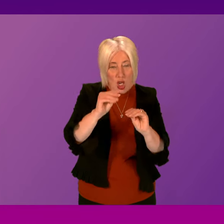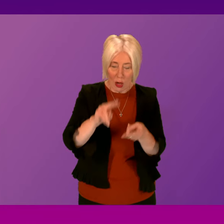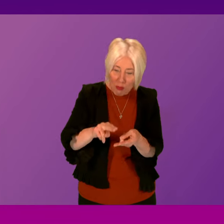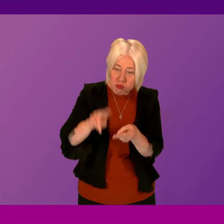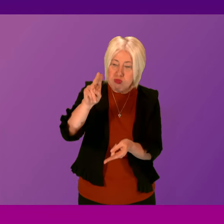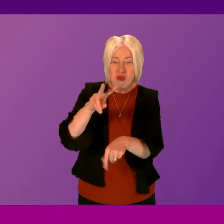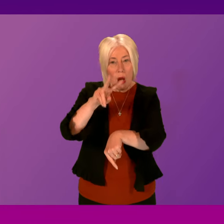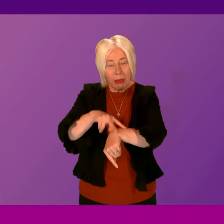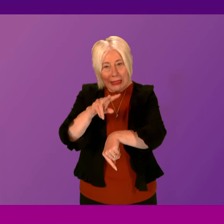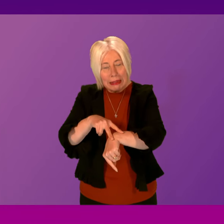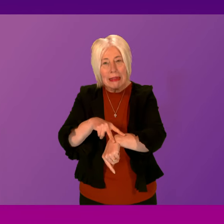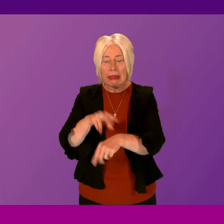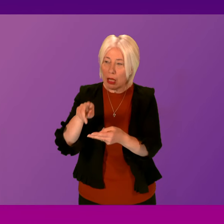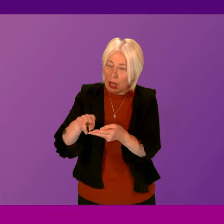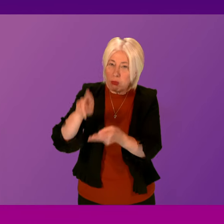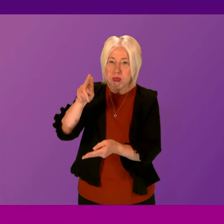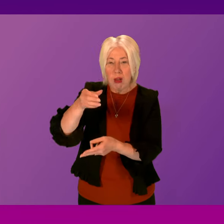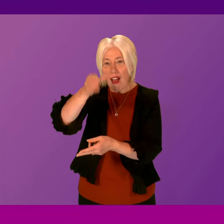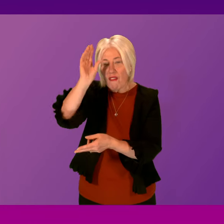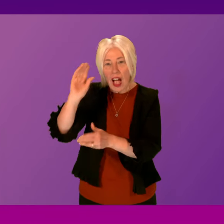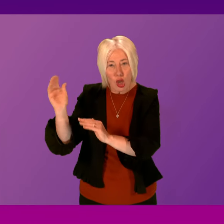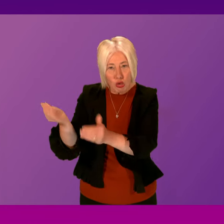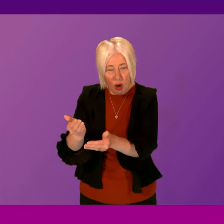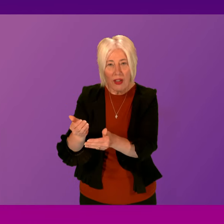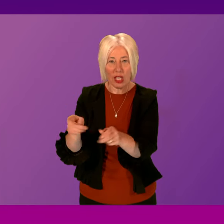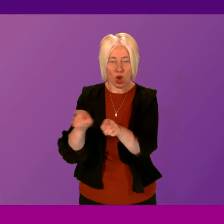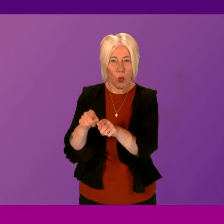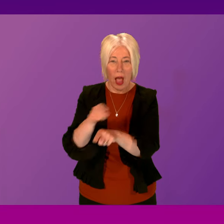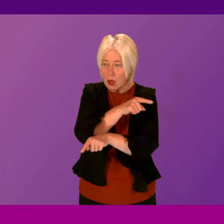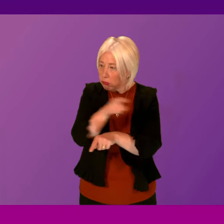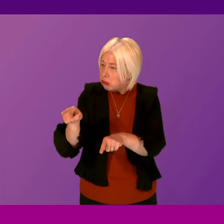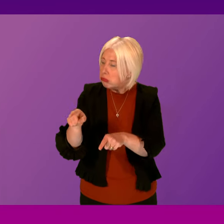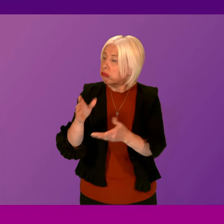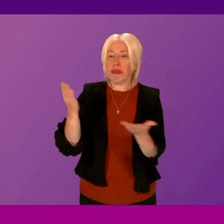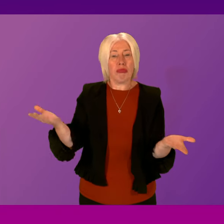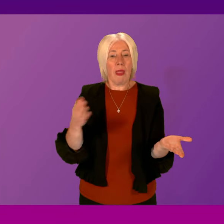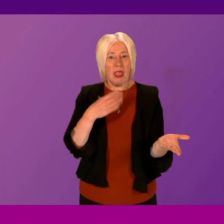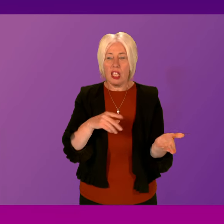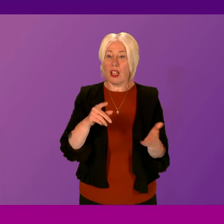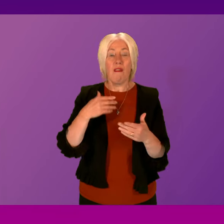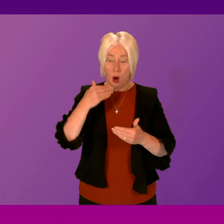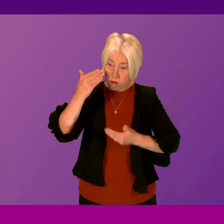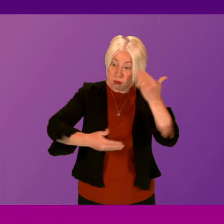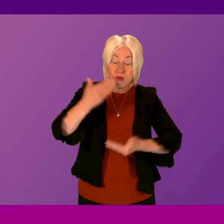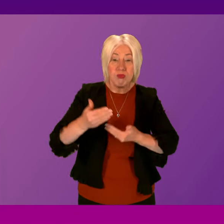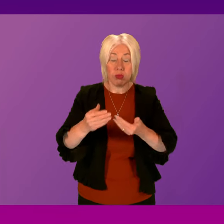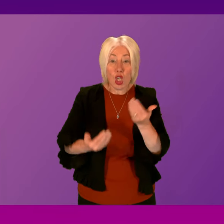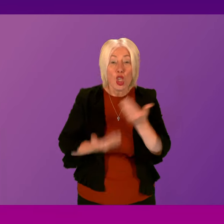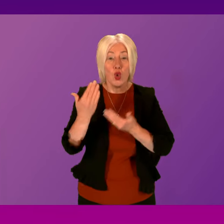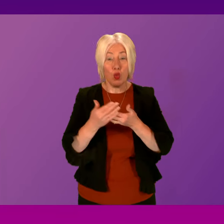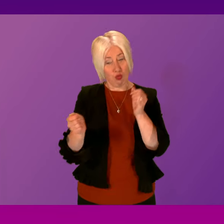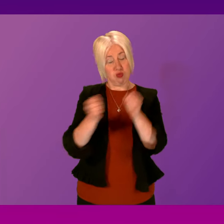an increase to police officers, an increase to fire service as well. And what do you get for our progressive taxation